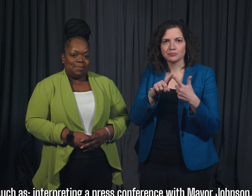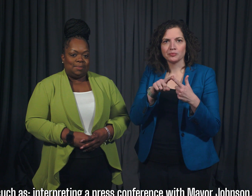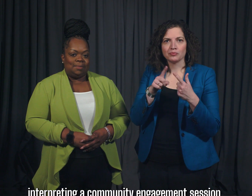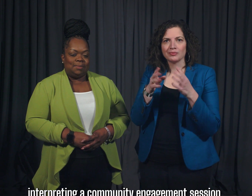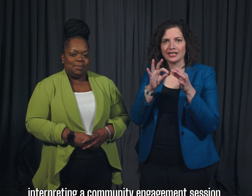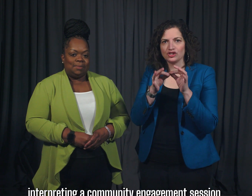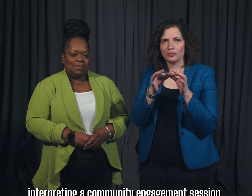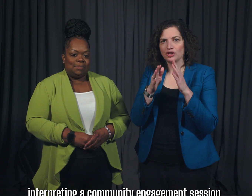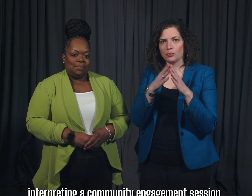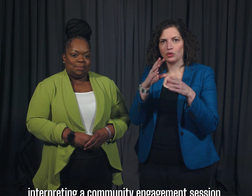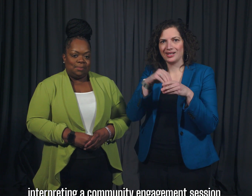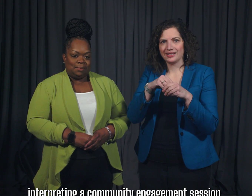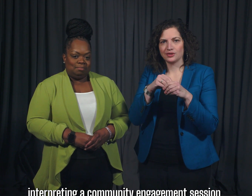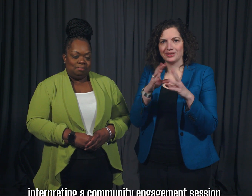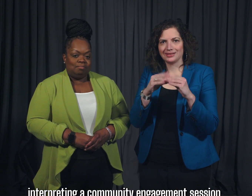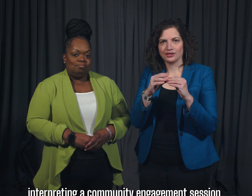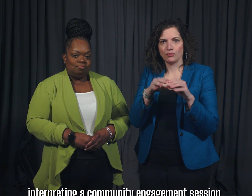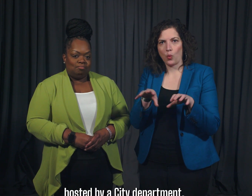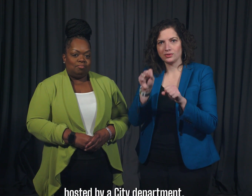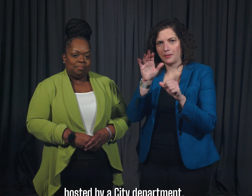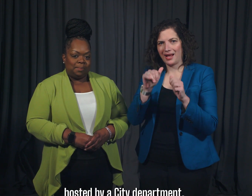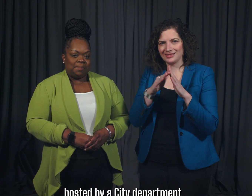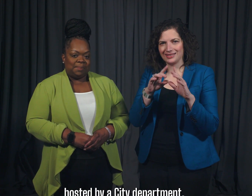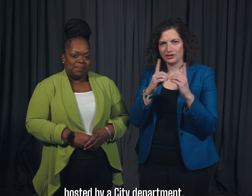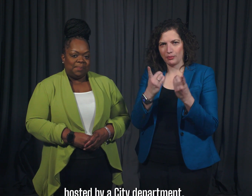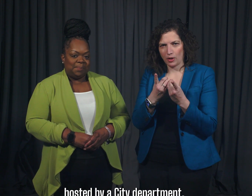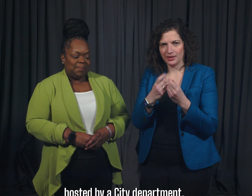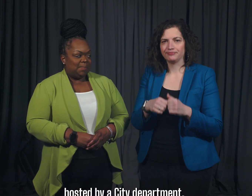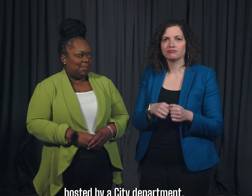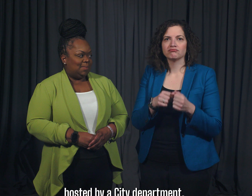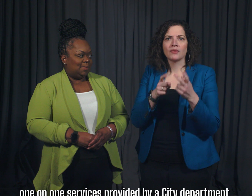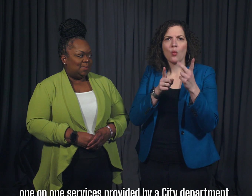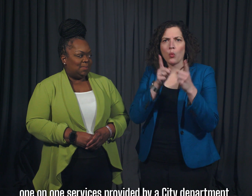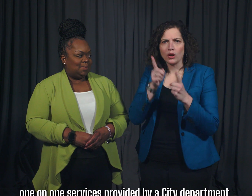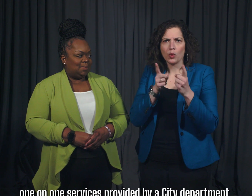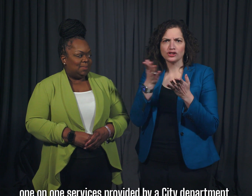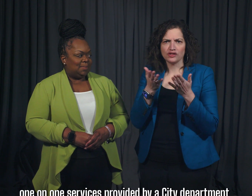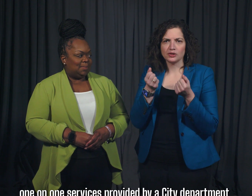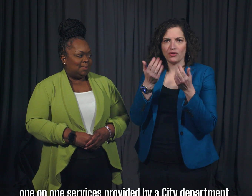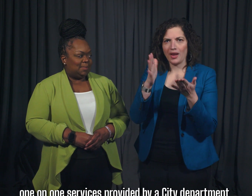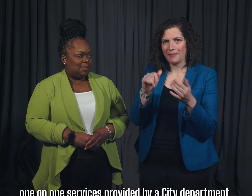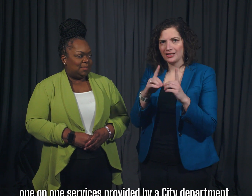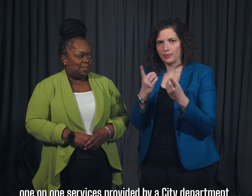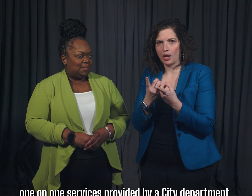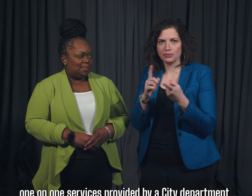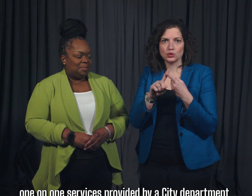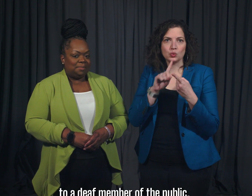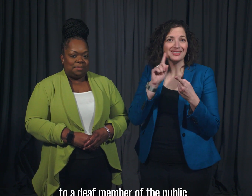interpreting a community engagement session hosted by a city department, one-on-one services provided by a city department to